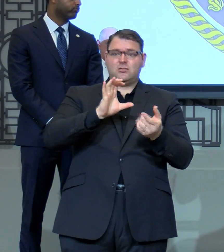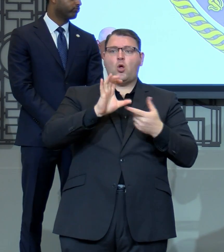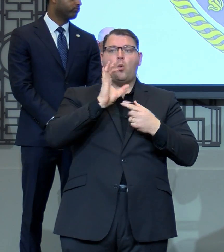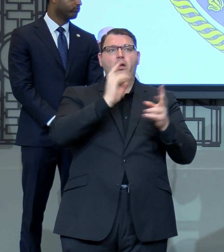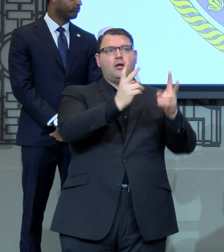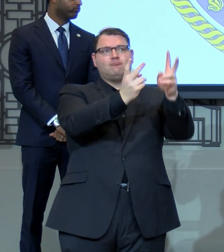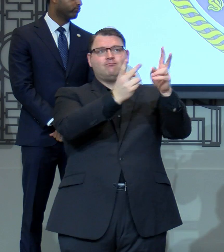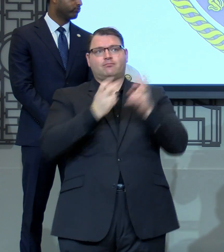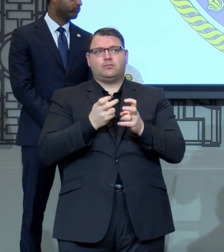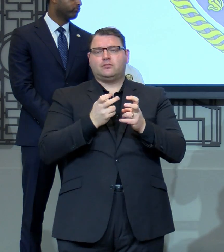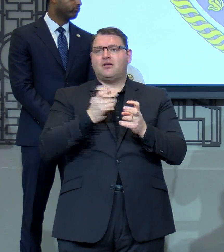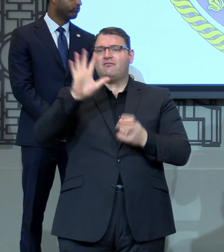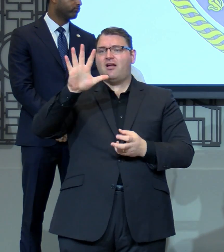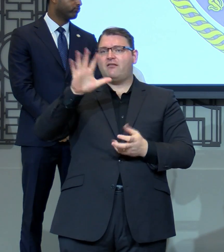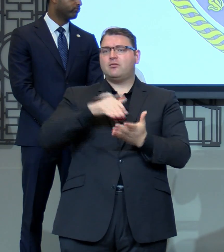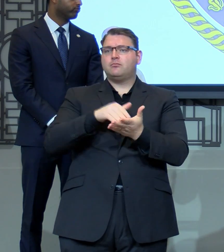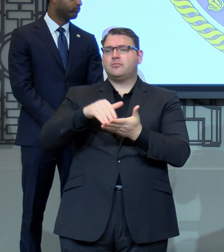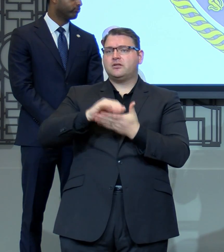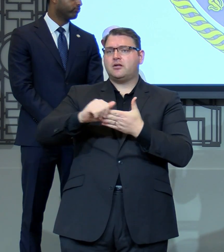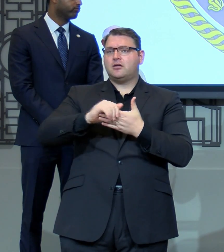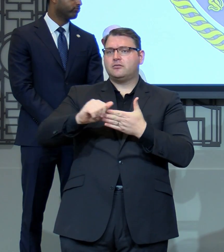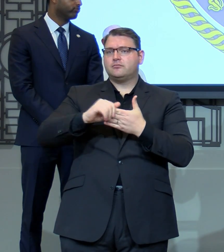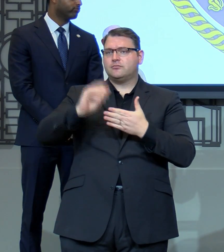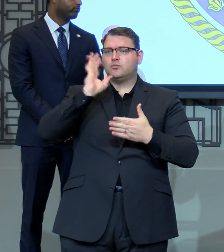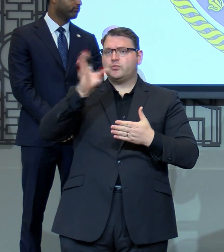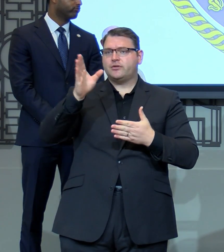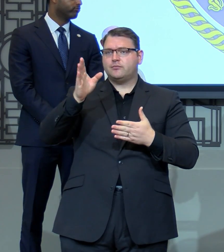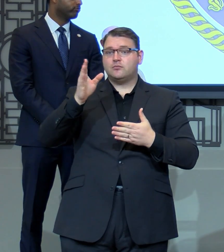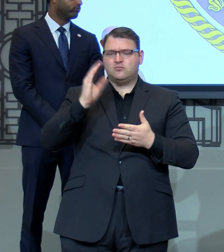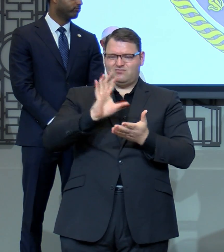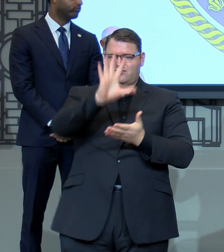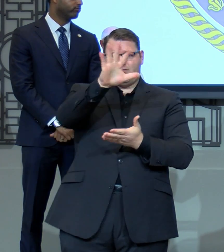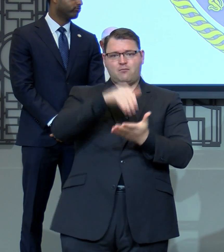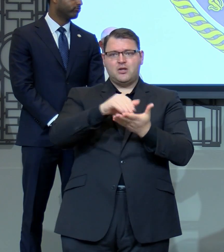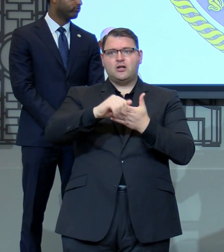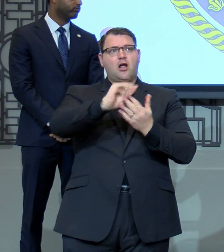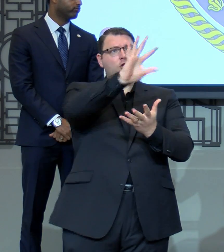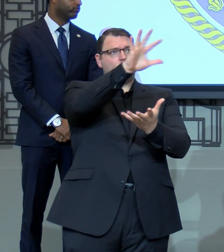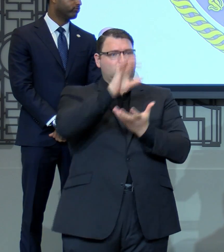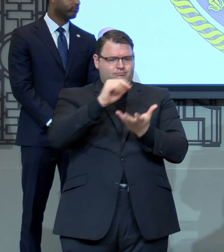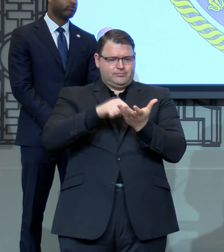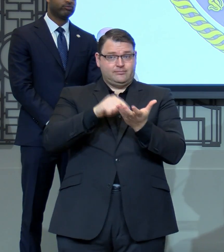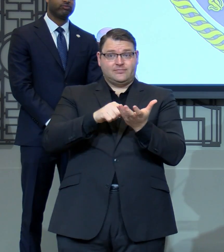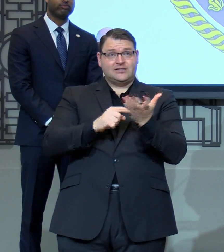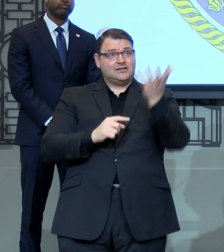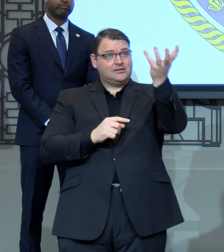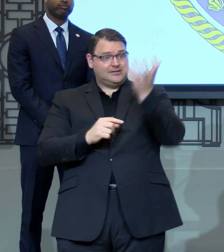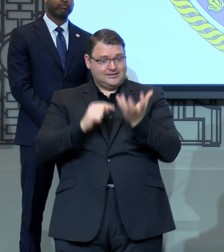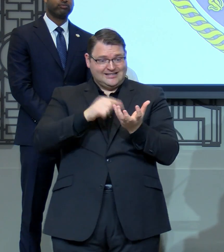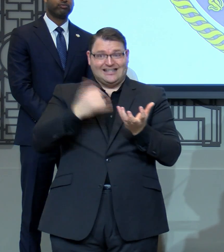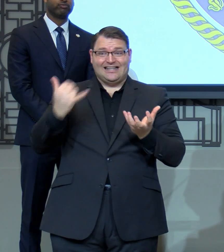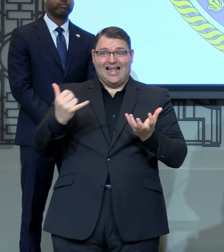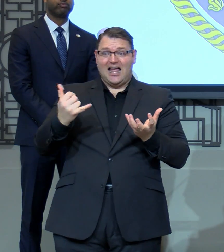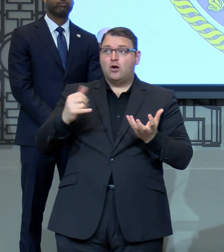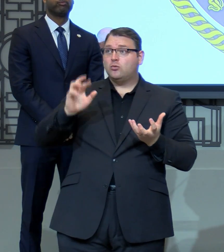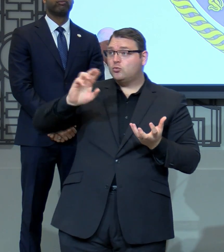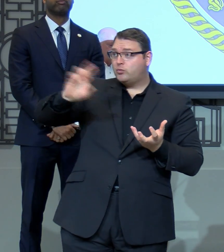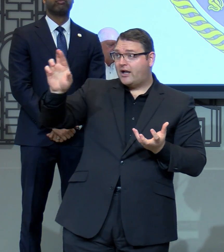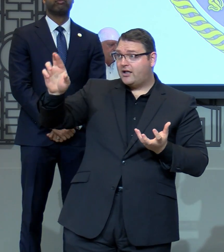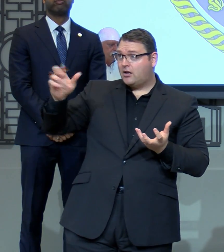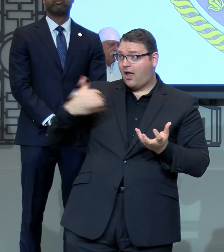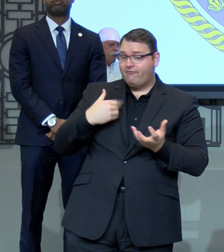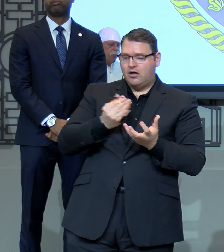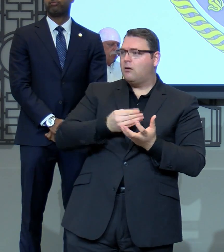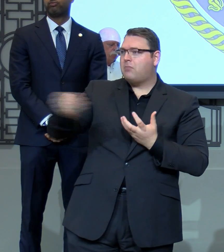we're able to purchase the supplies when they are available so we can get right on it and purchase when we